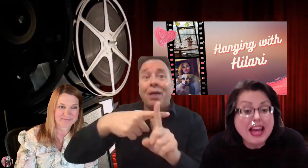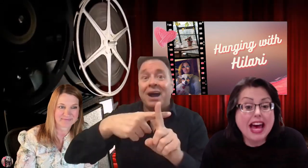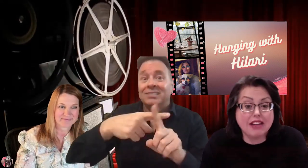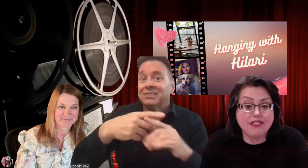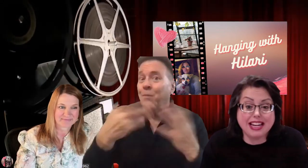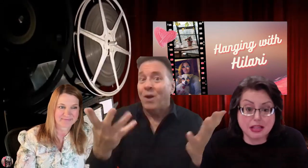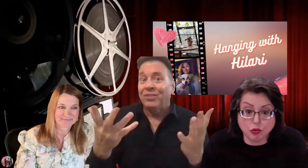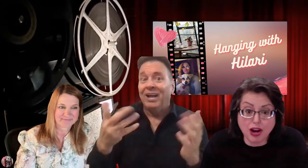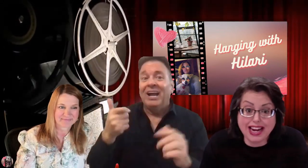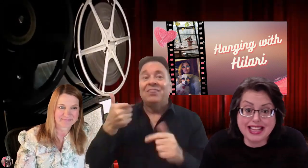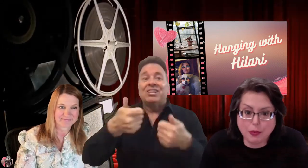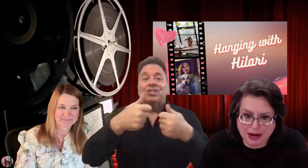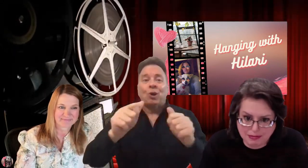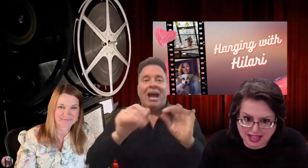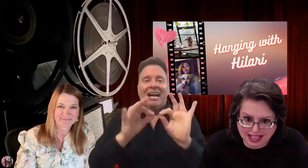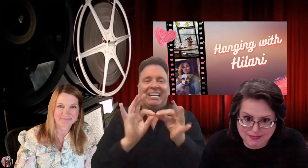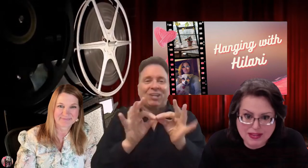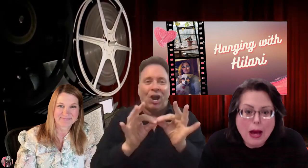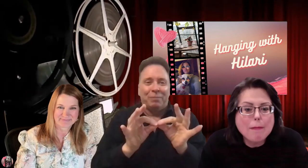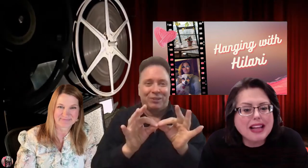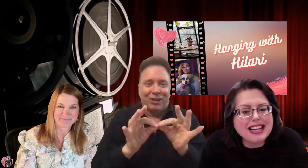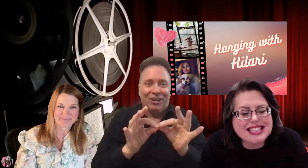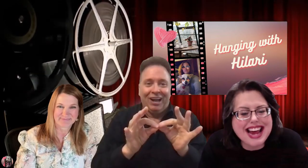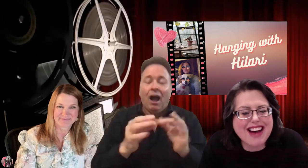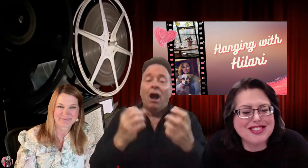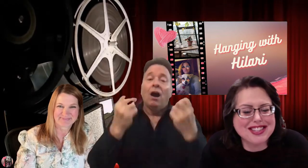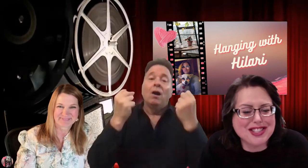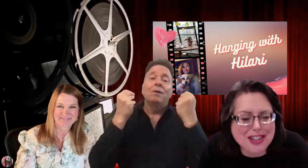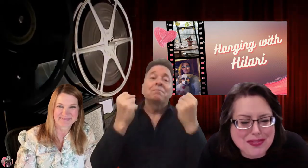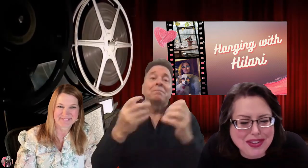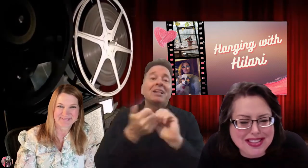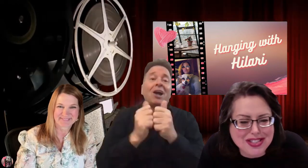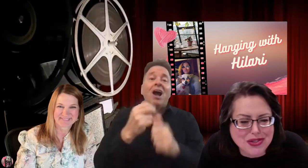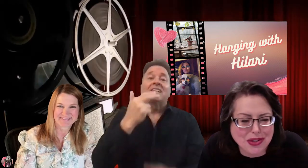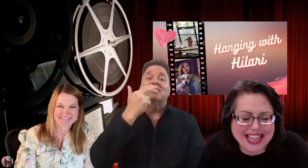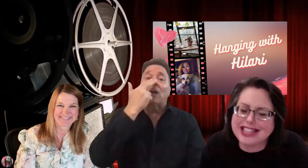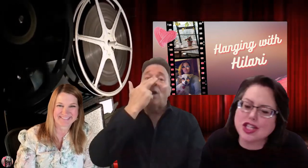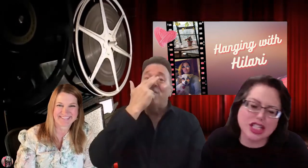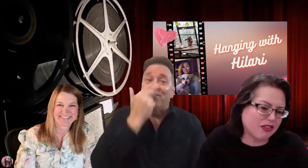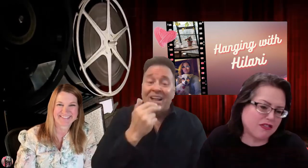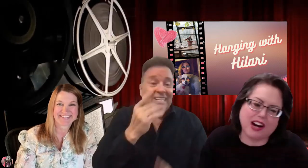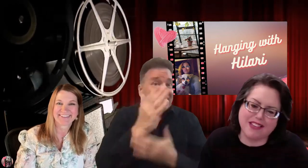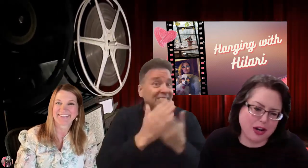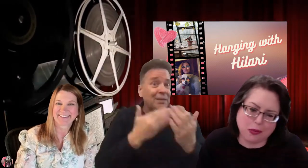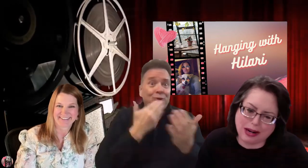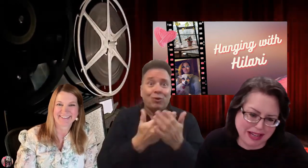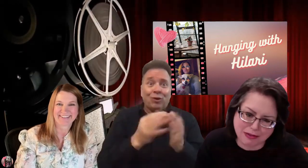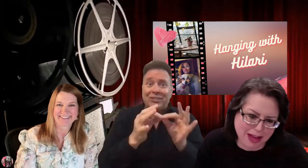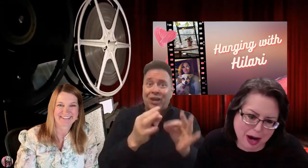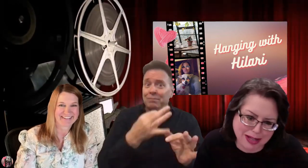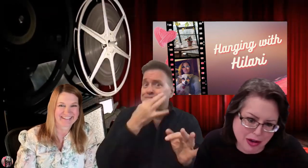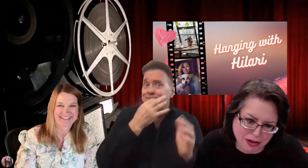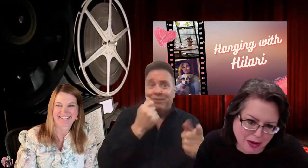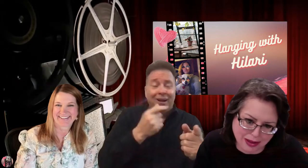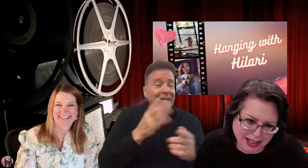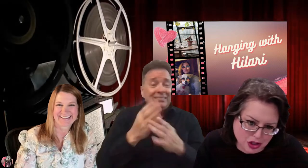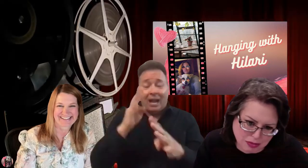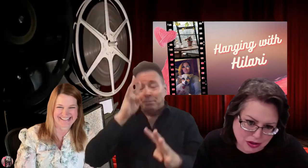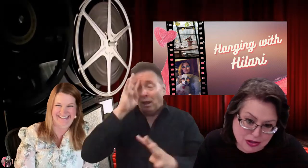And, if they get them right, they win money. Plus, they have to interpret the story. It's just for fun. They don't win money for that. We know they're not really interpreters.